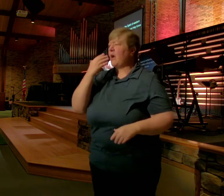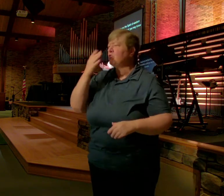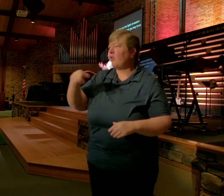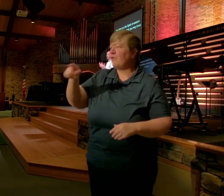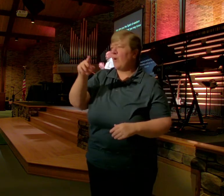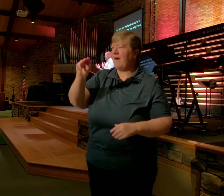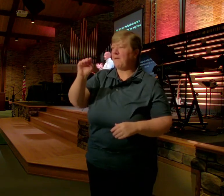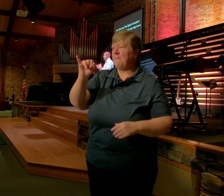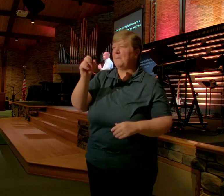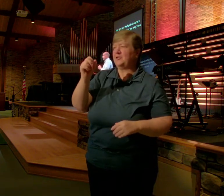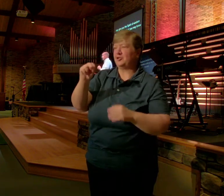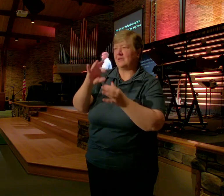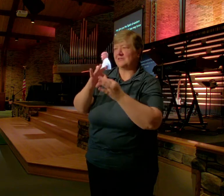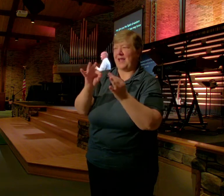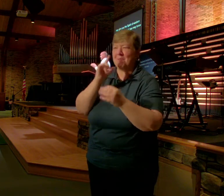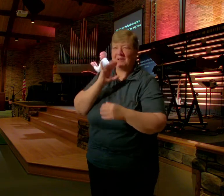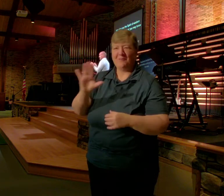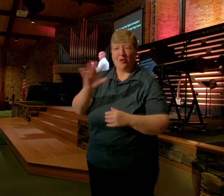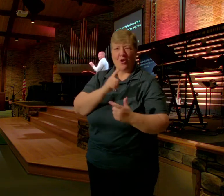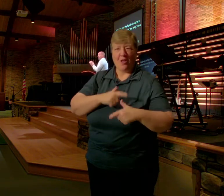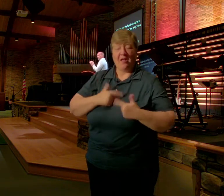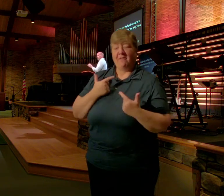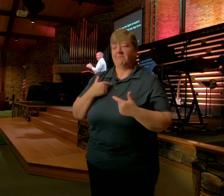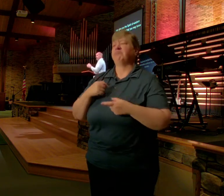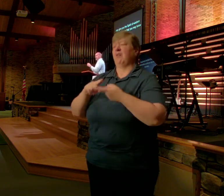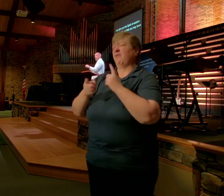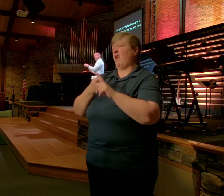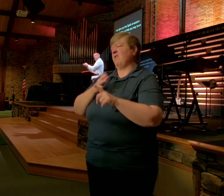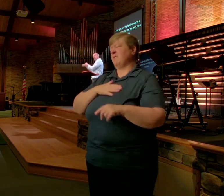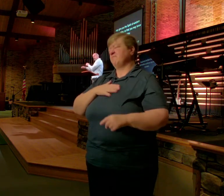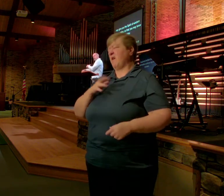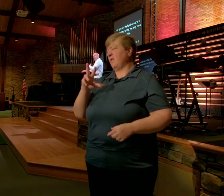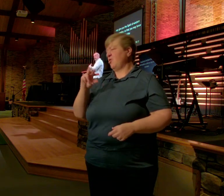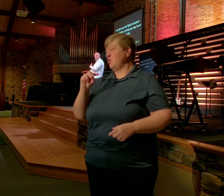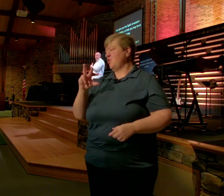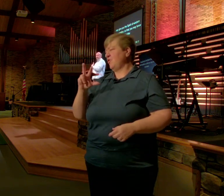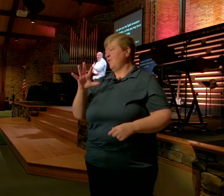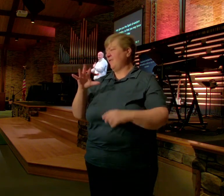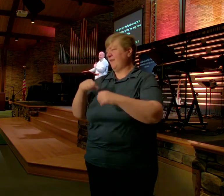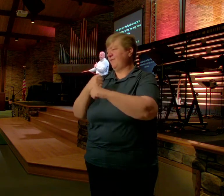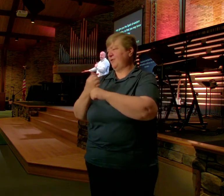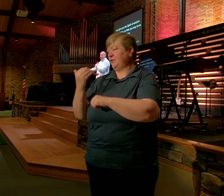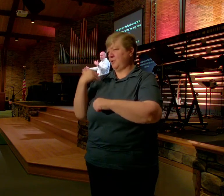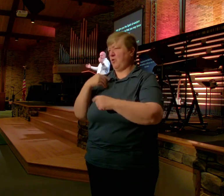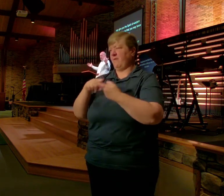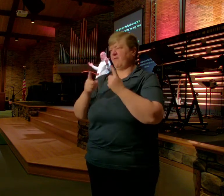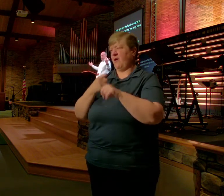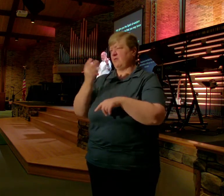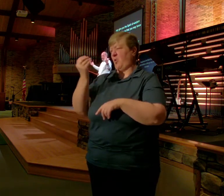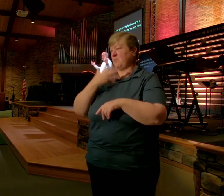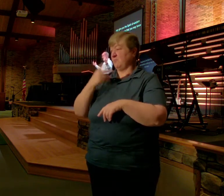successful Businessman gave me Some great advice He said Kirk You got to have A mission statement For your life And this is my Mission statement